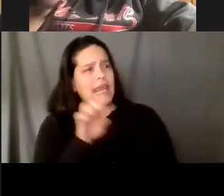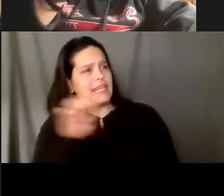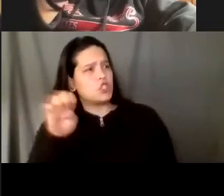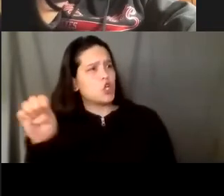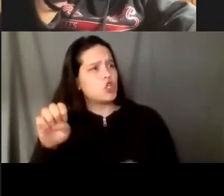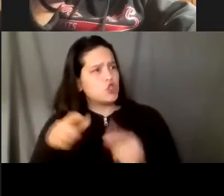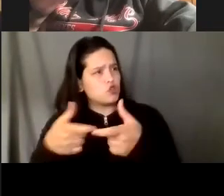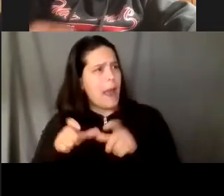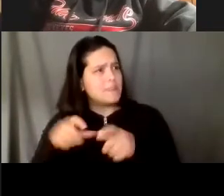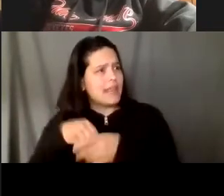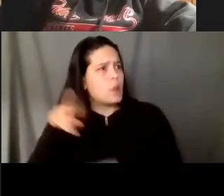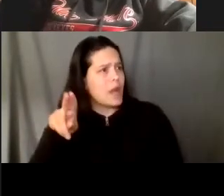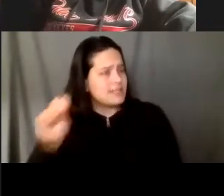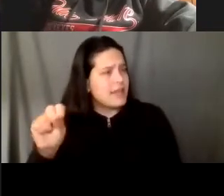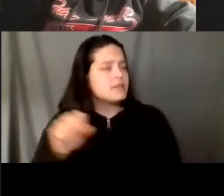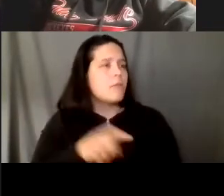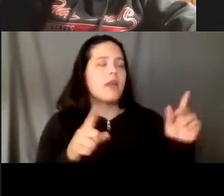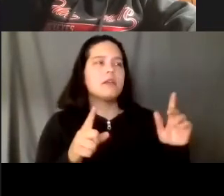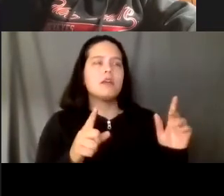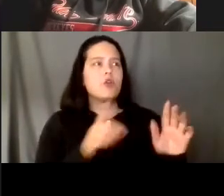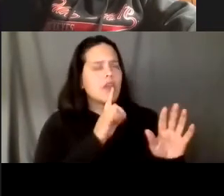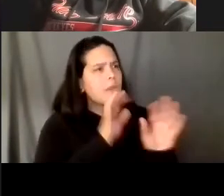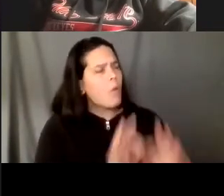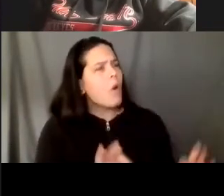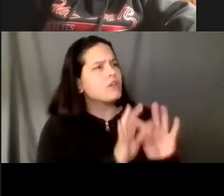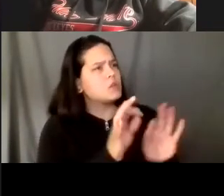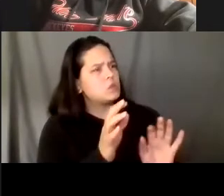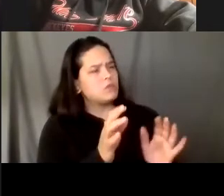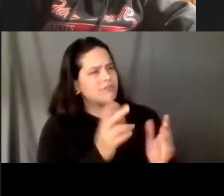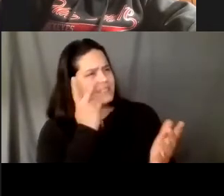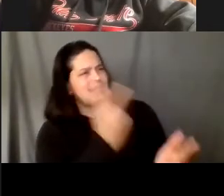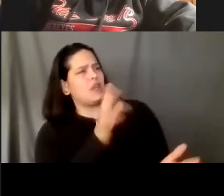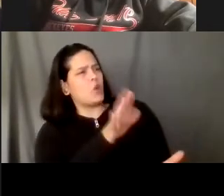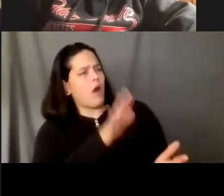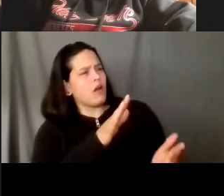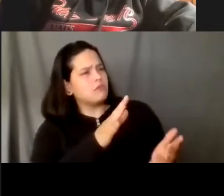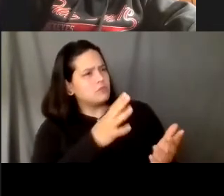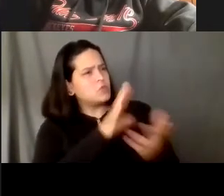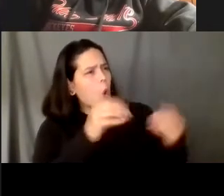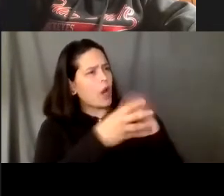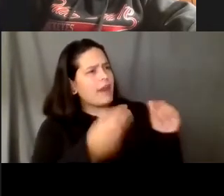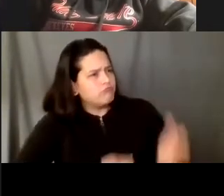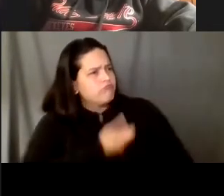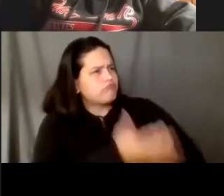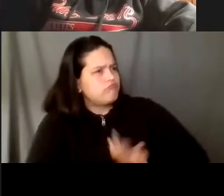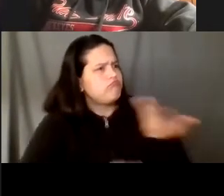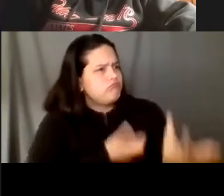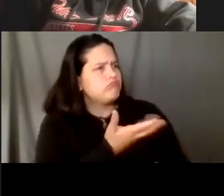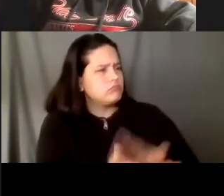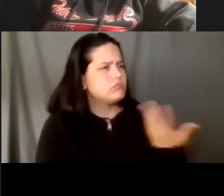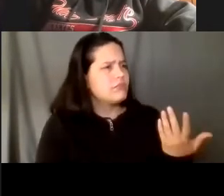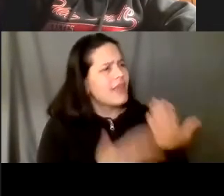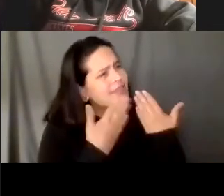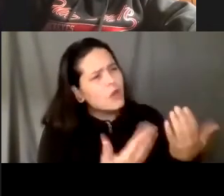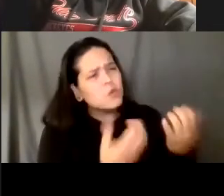much coming out of your mouth and out of your heart and and very important for me to hear and thank you thank you we've done so